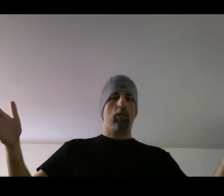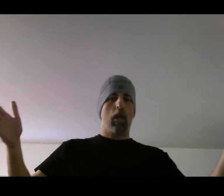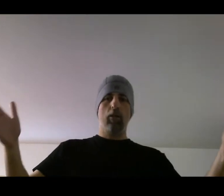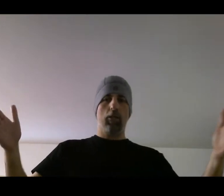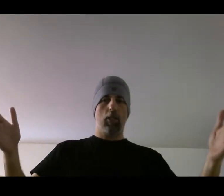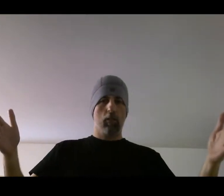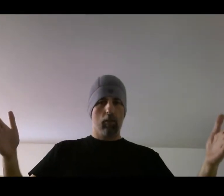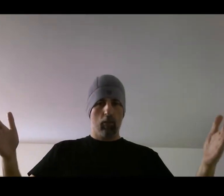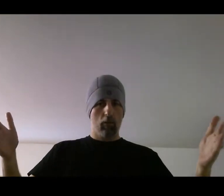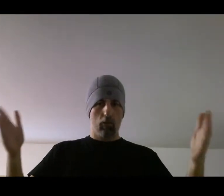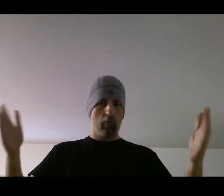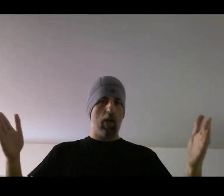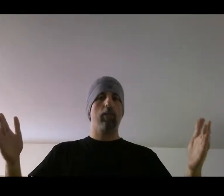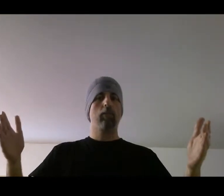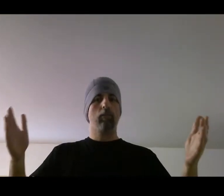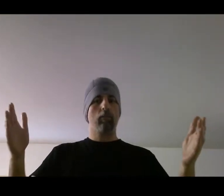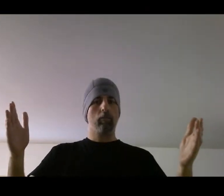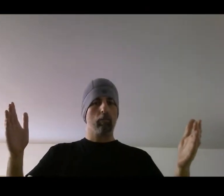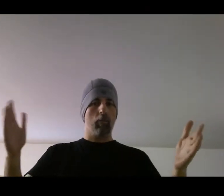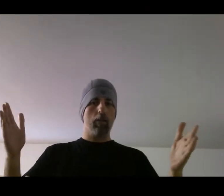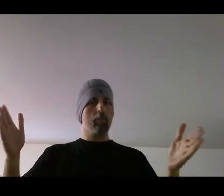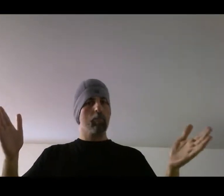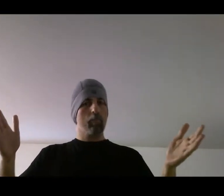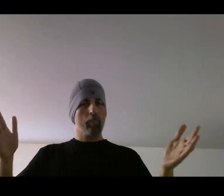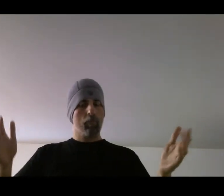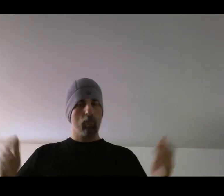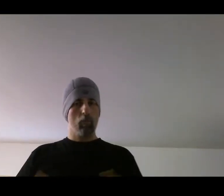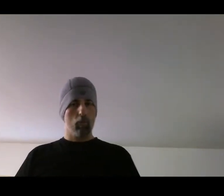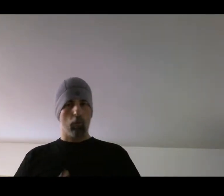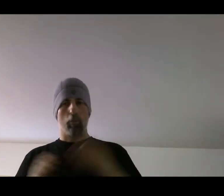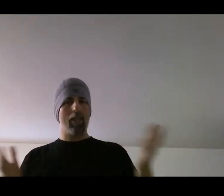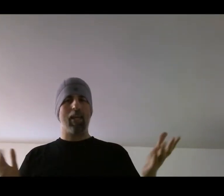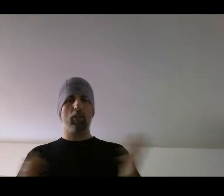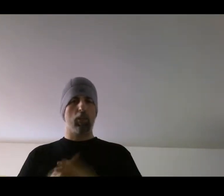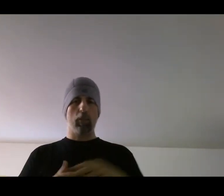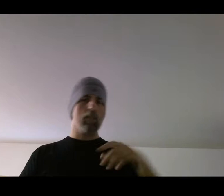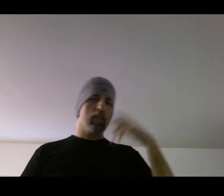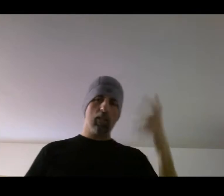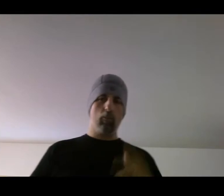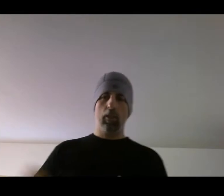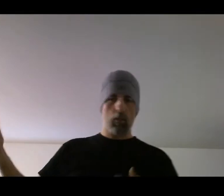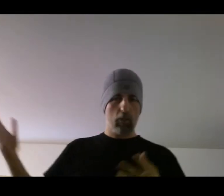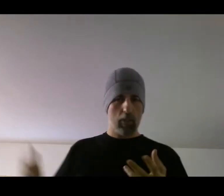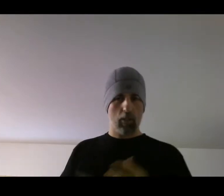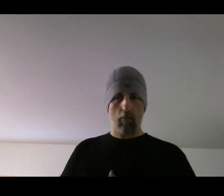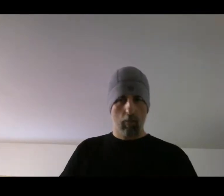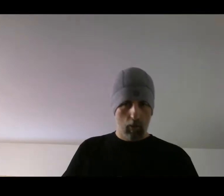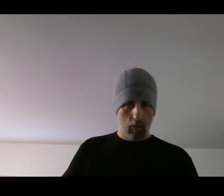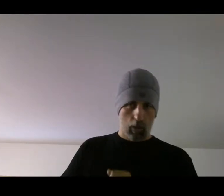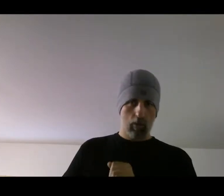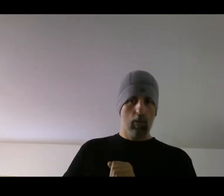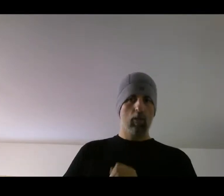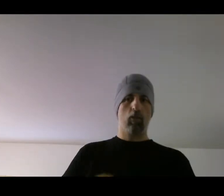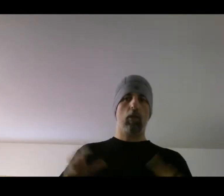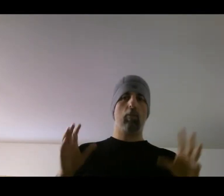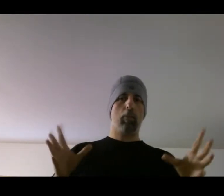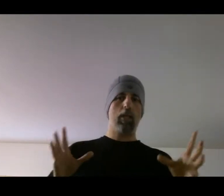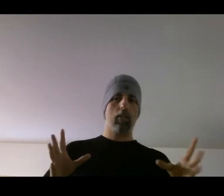energy through a fight, right? To replenish energy, we need to eat, need to drink stuff, okay? So you can't replenish